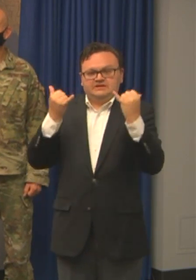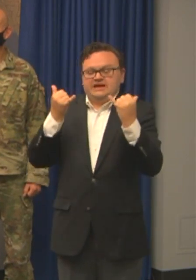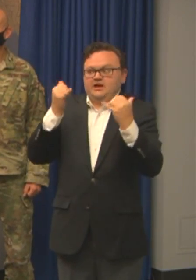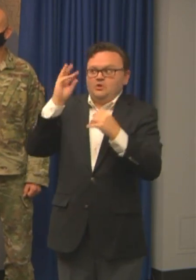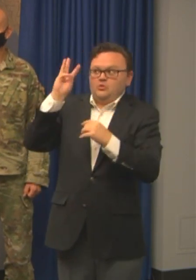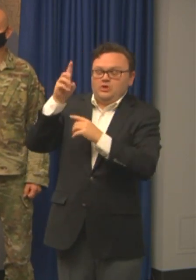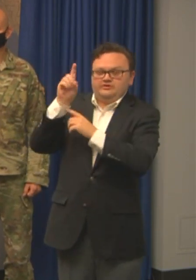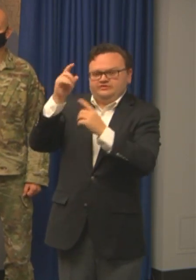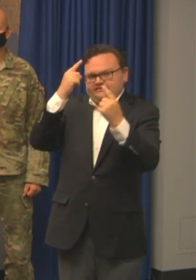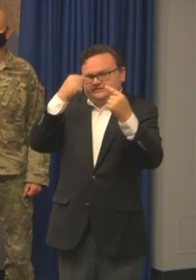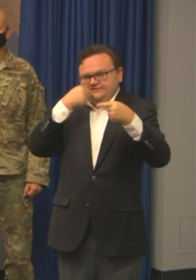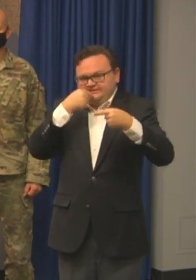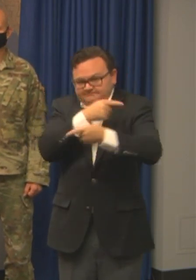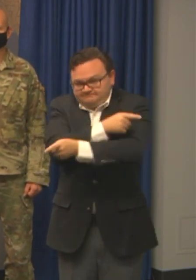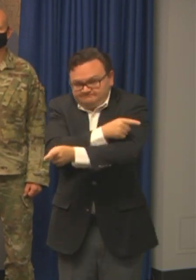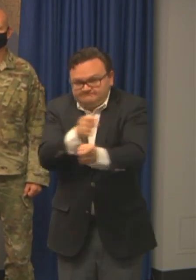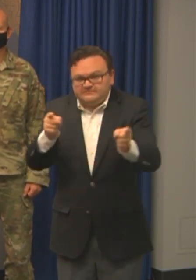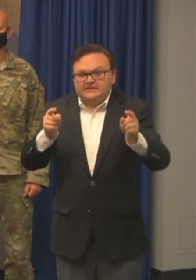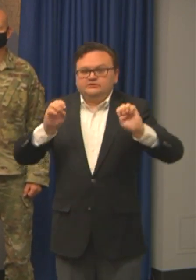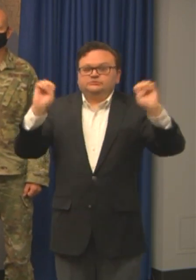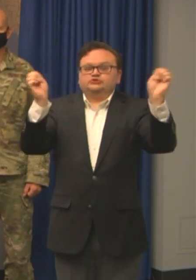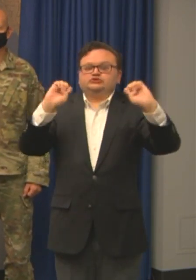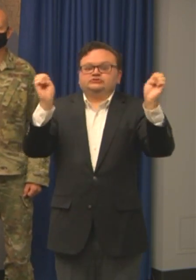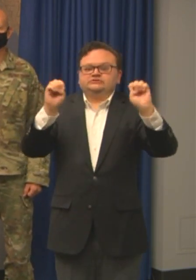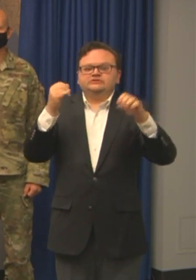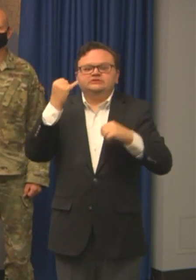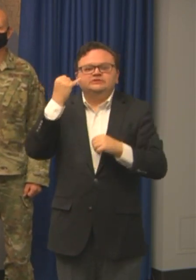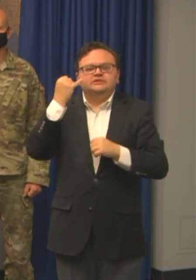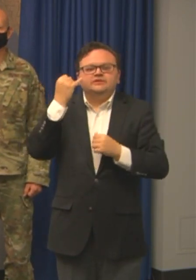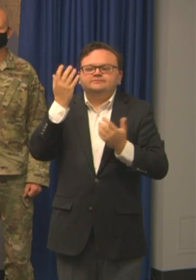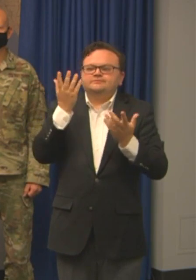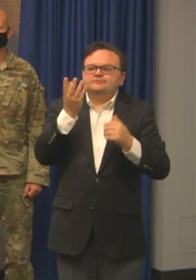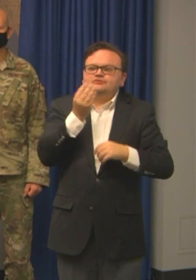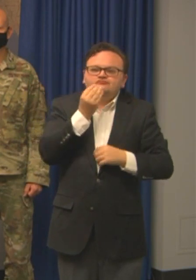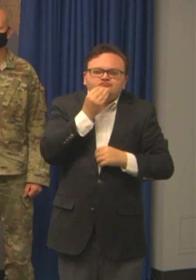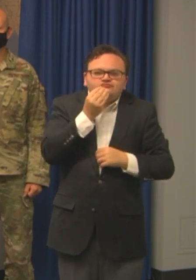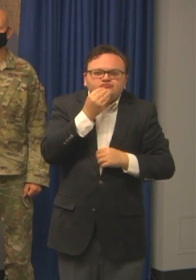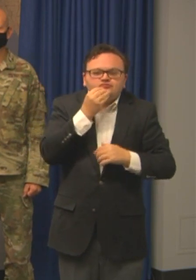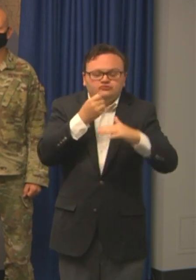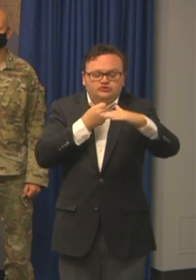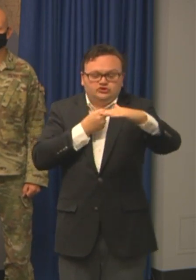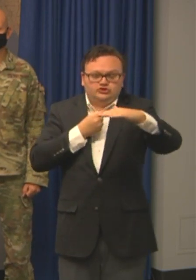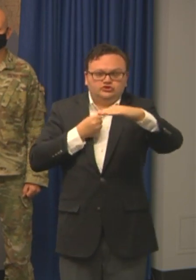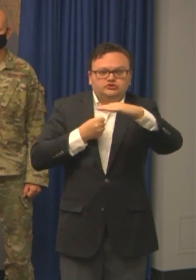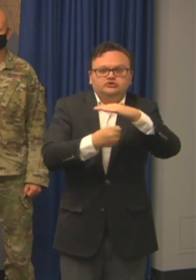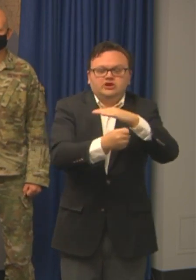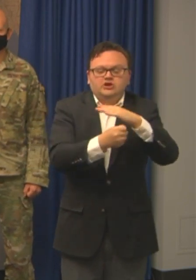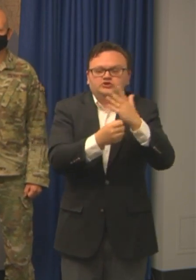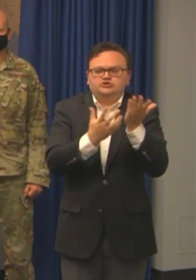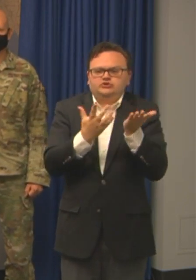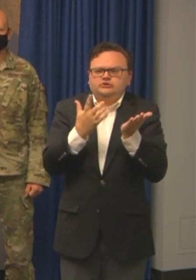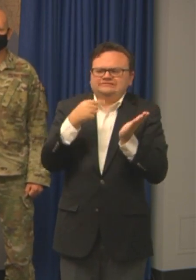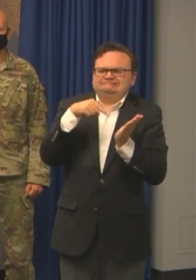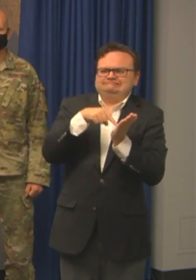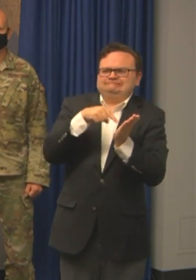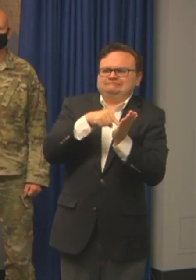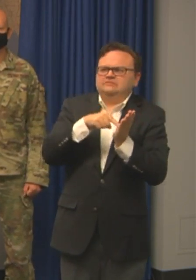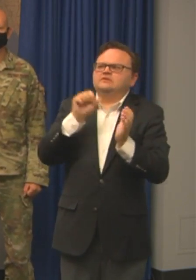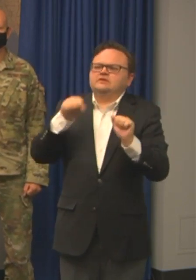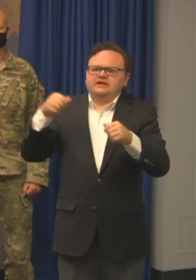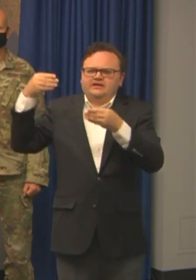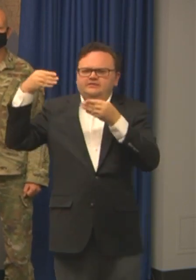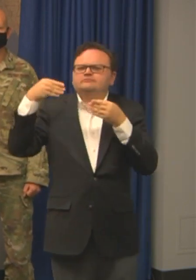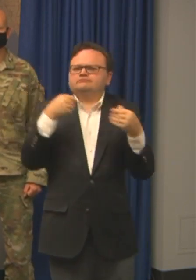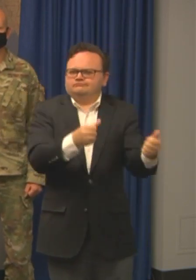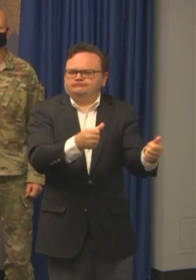ability to get reimbursed for the food and the sheltering as as the local community see fit. So so what we stand by